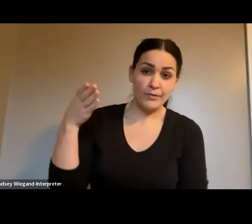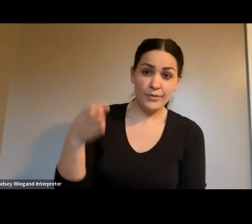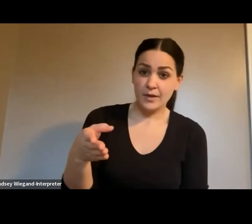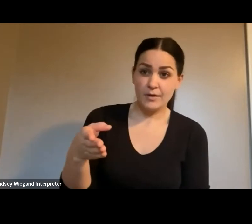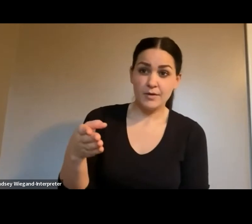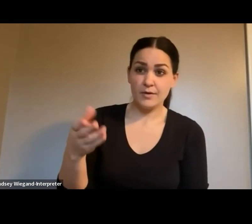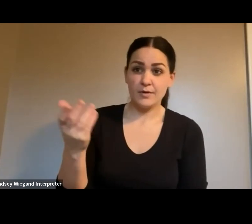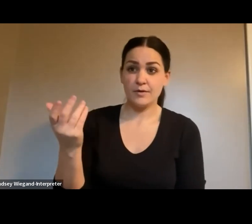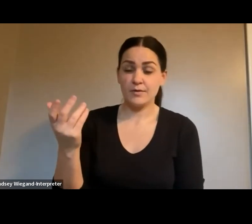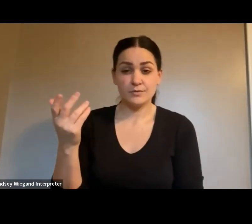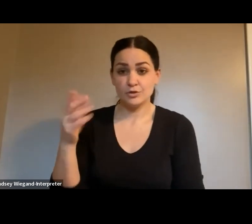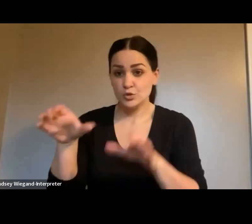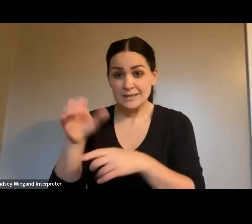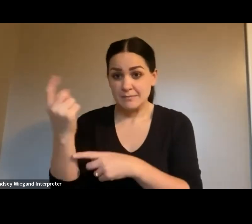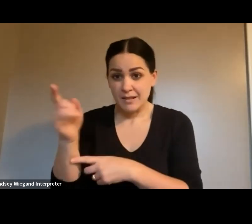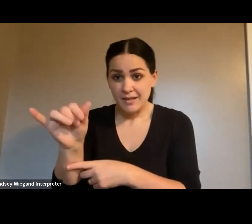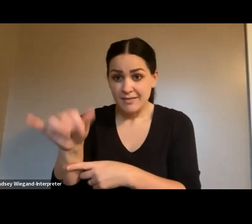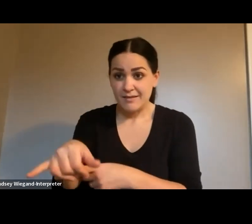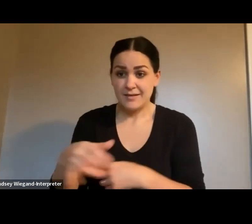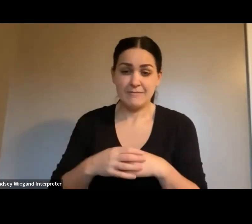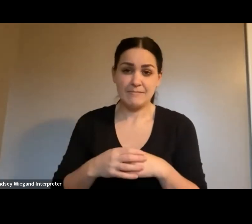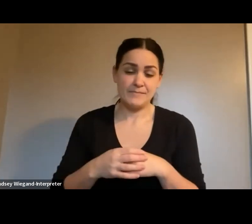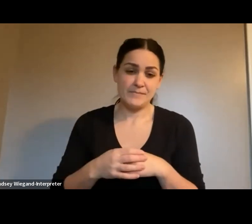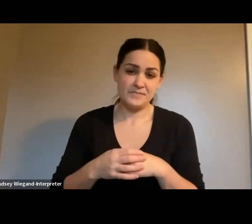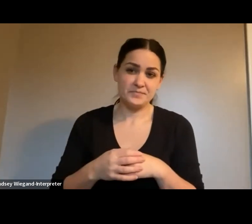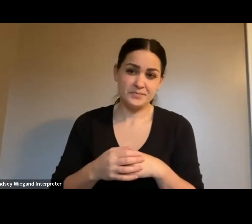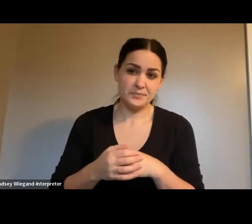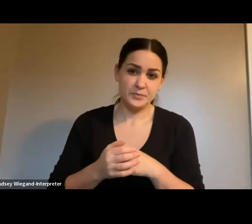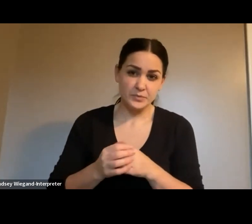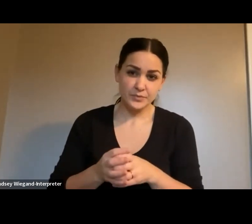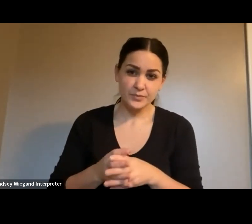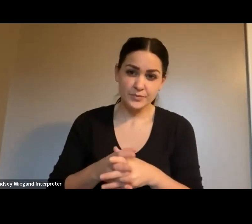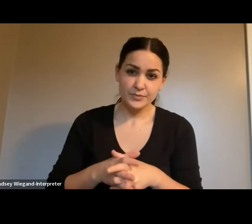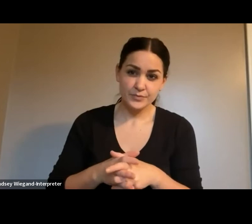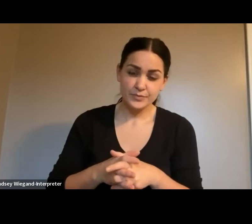anything like that. know, small fix at a moment, but